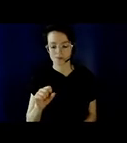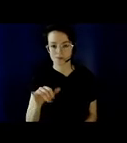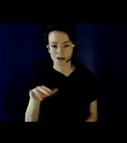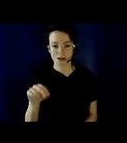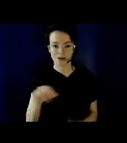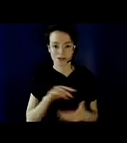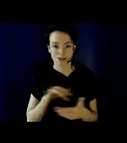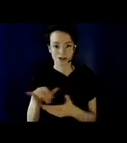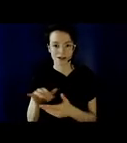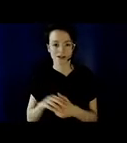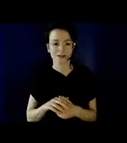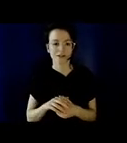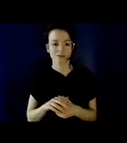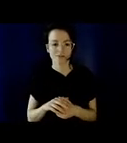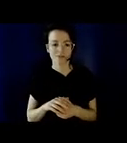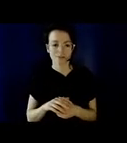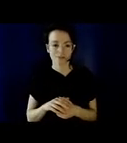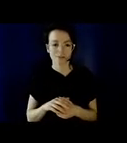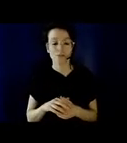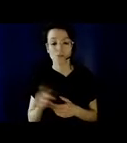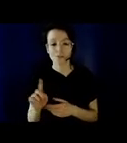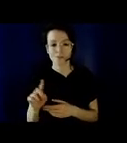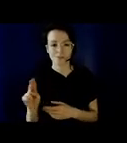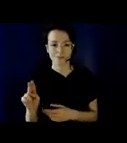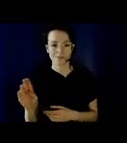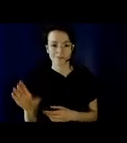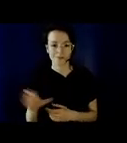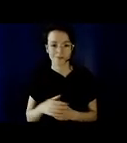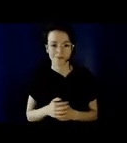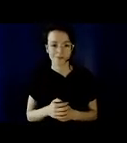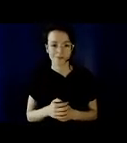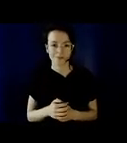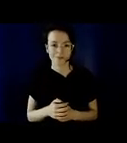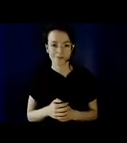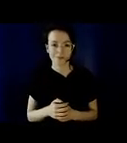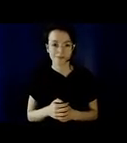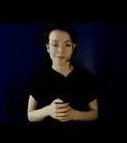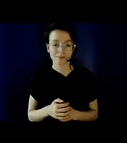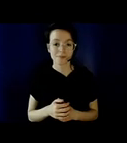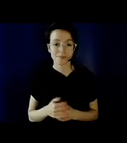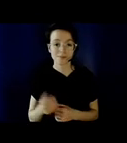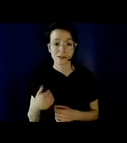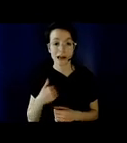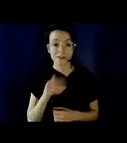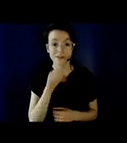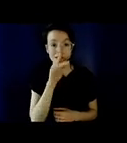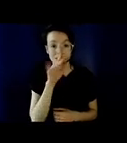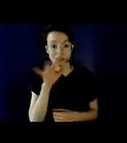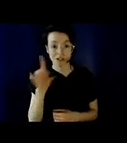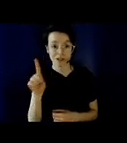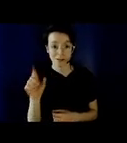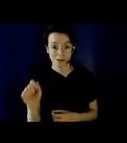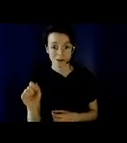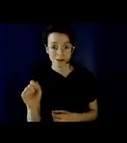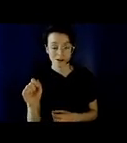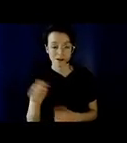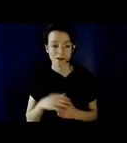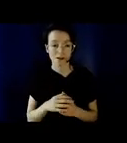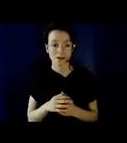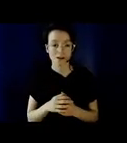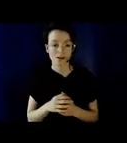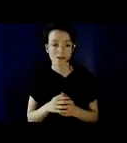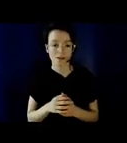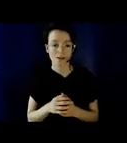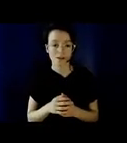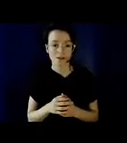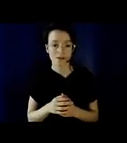Studies, GBC. I have a speech disability so let me